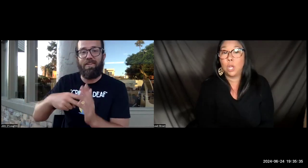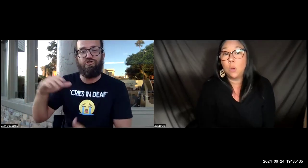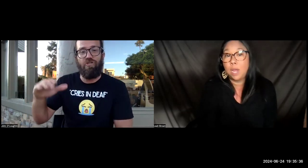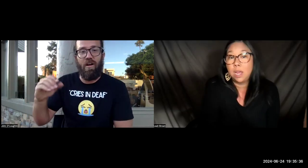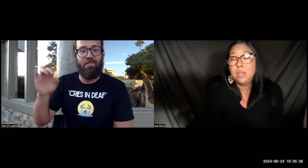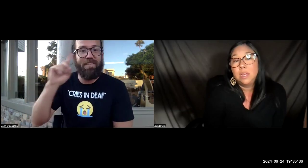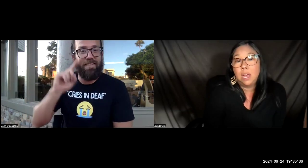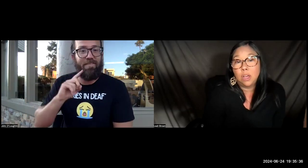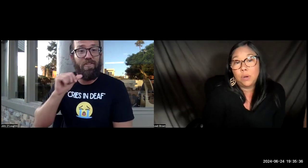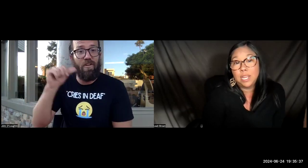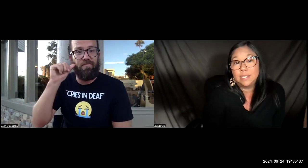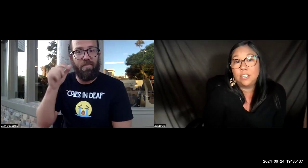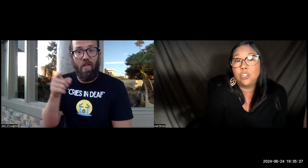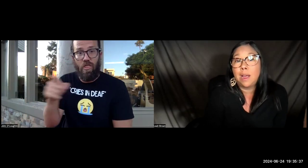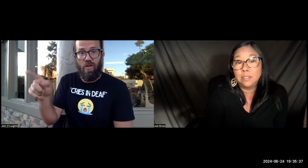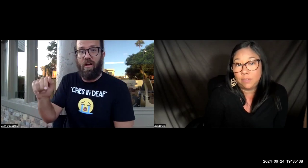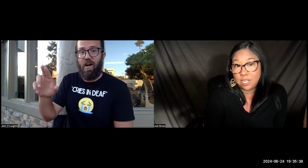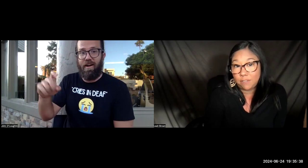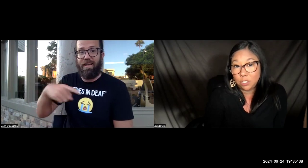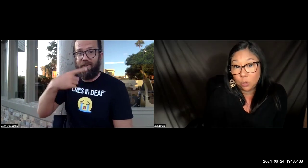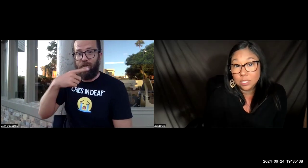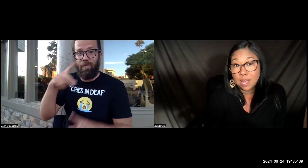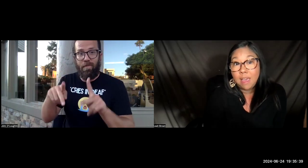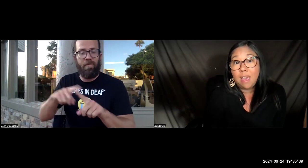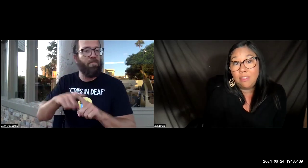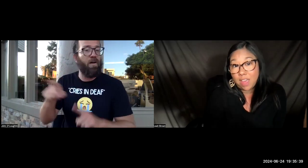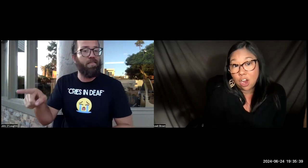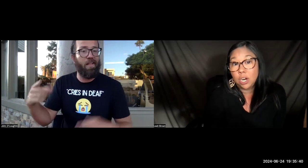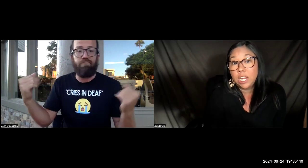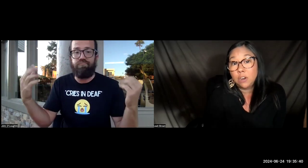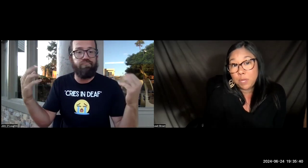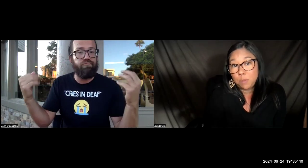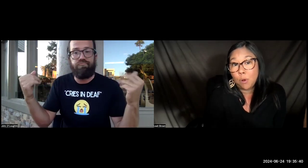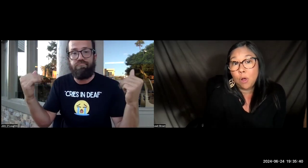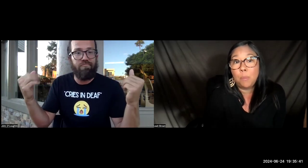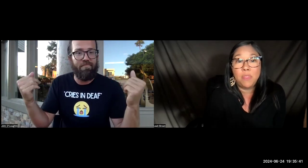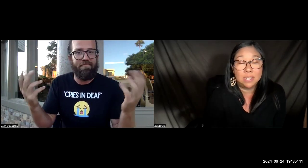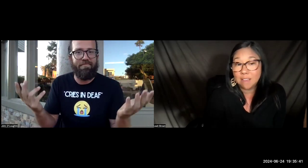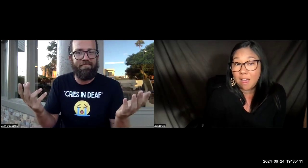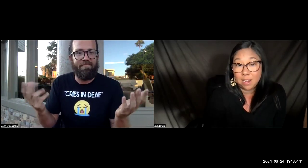a CODA. A CODA is a child of a deaf adult, and they are hearing people, but they sign.